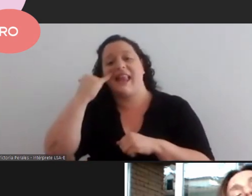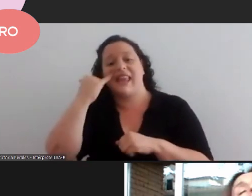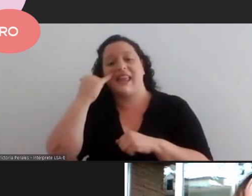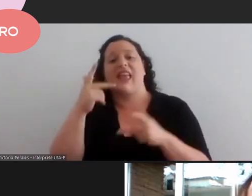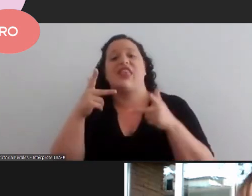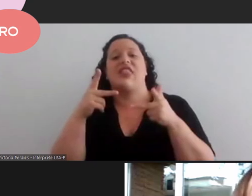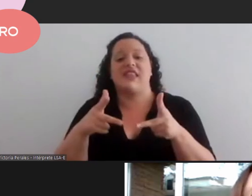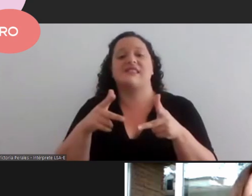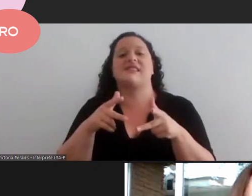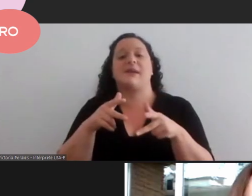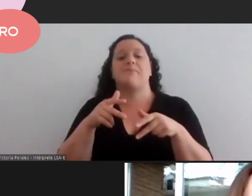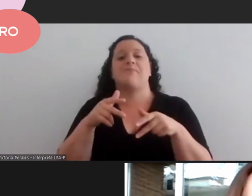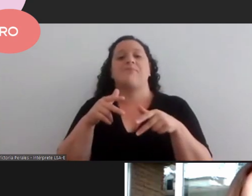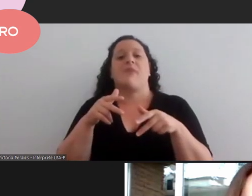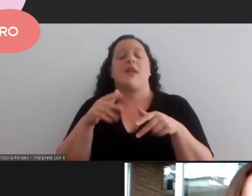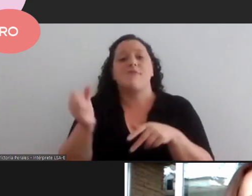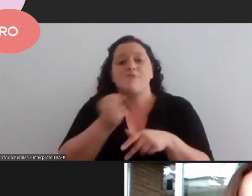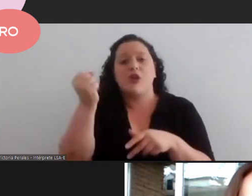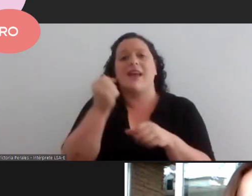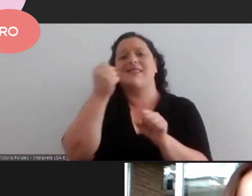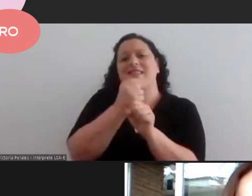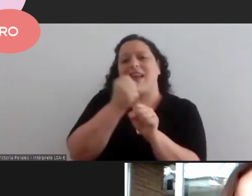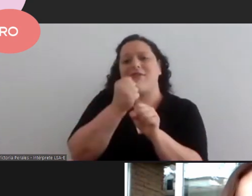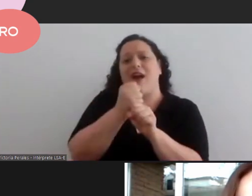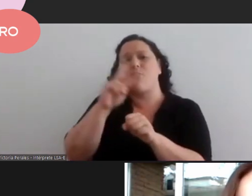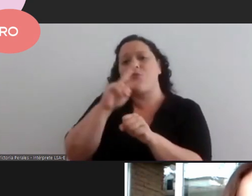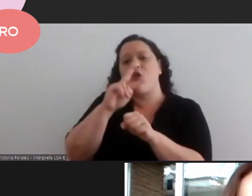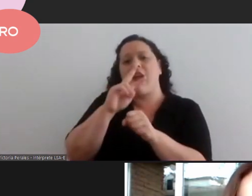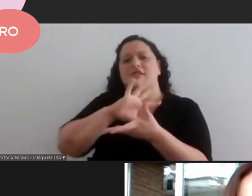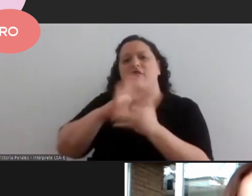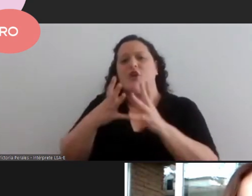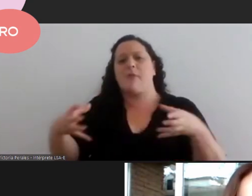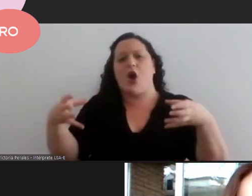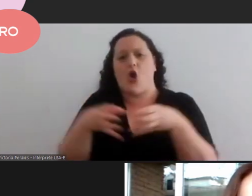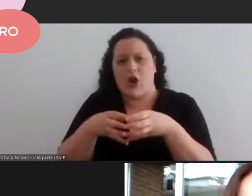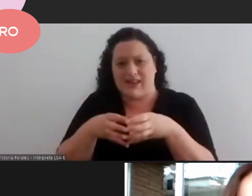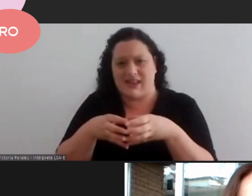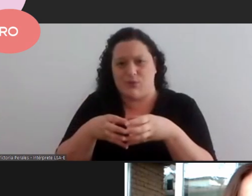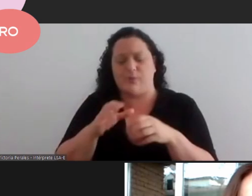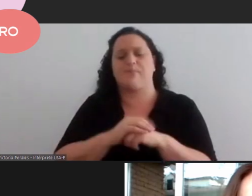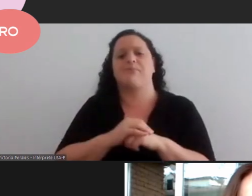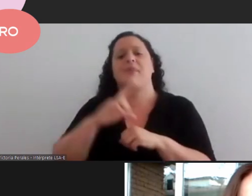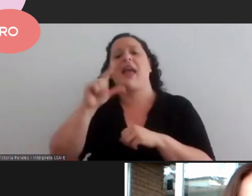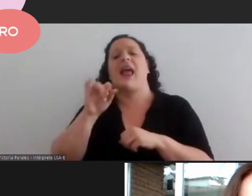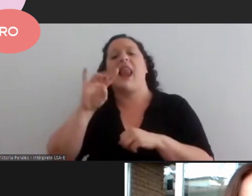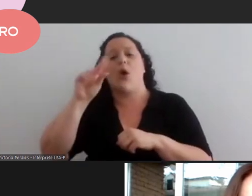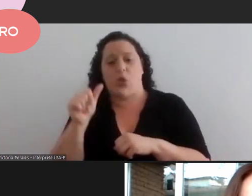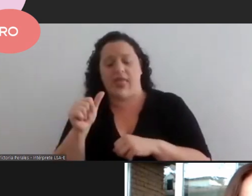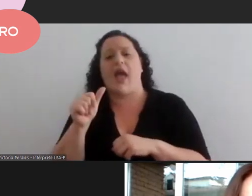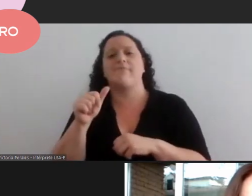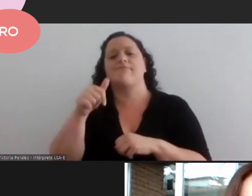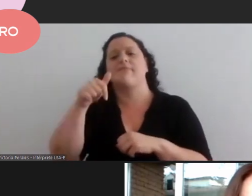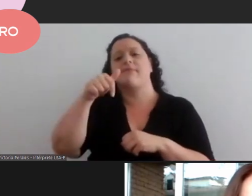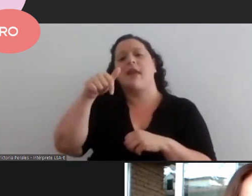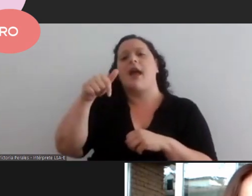women in every decision making position and collectives that's key and claudia asks a